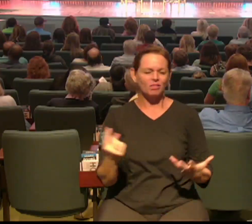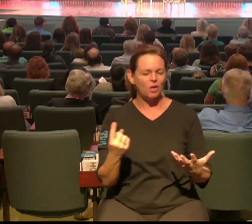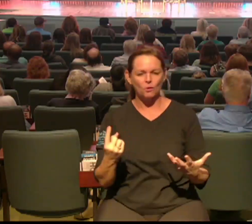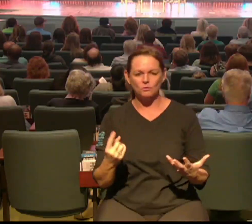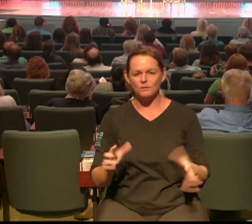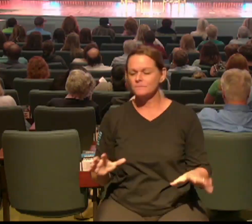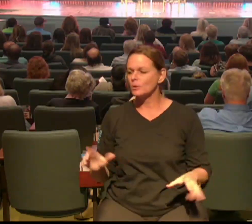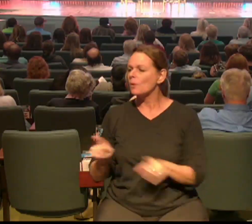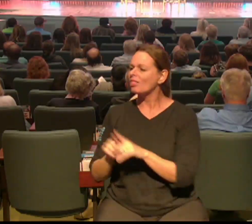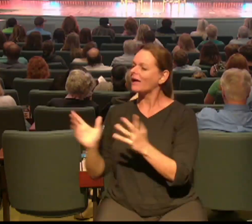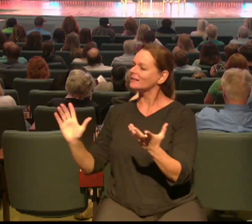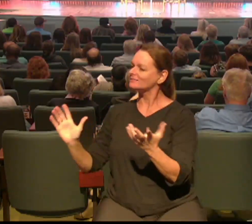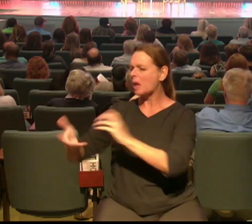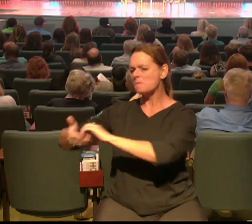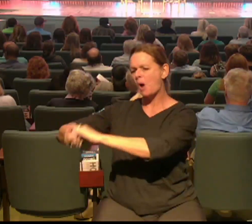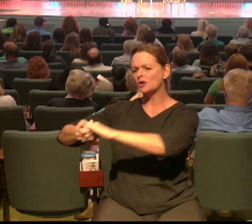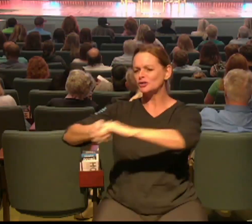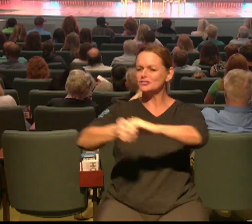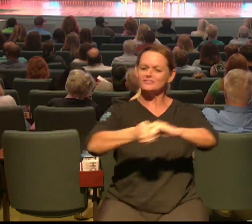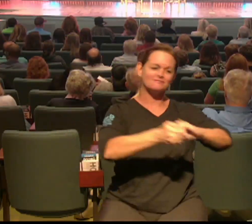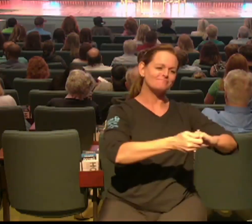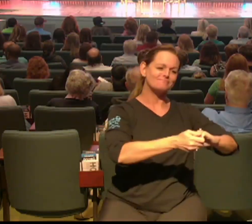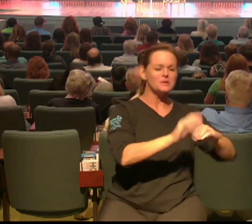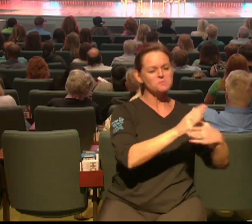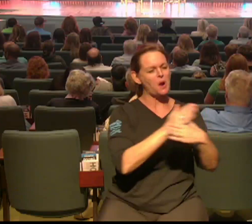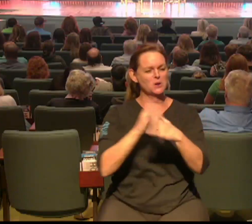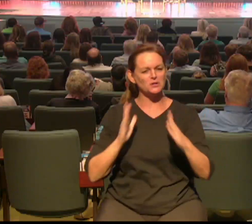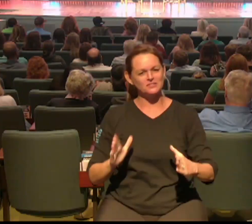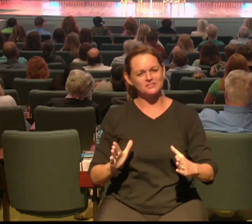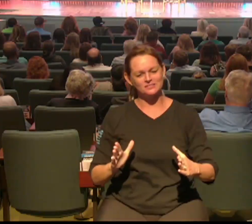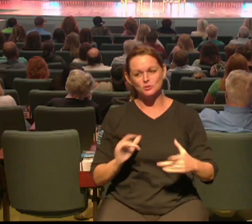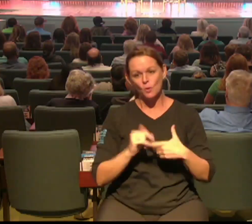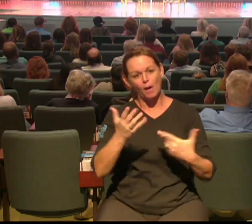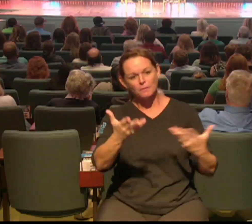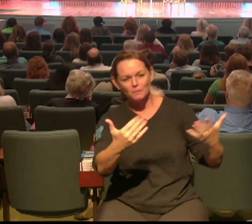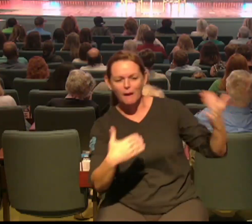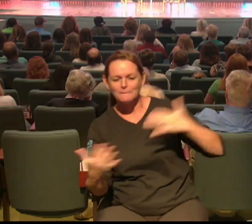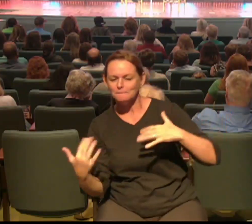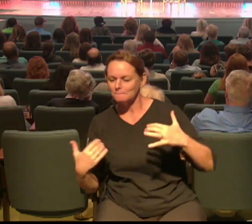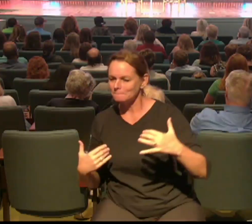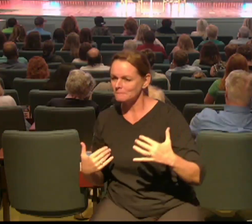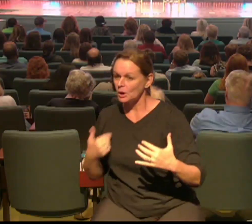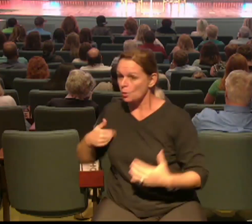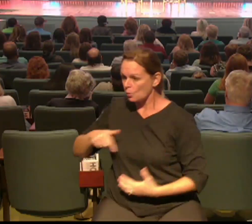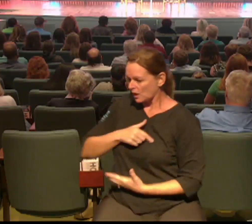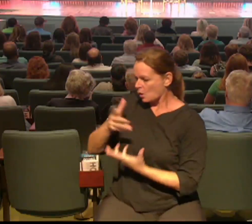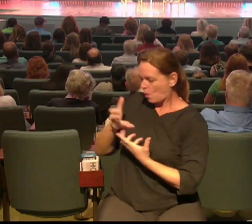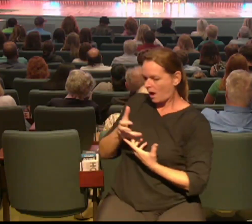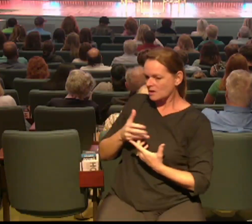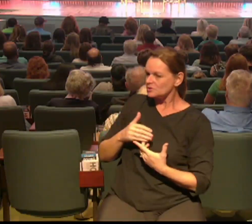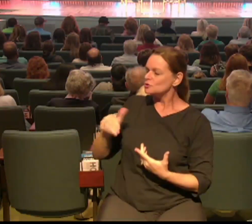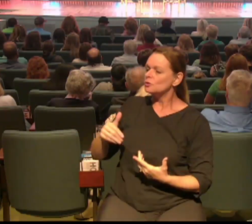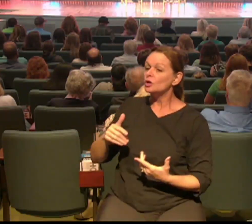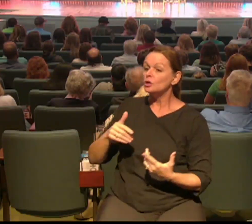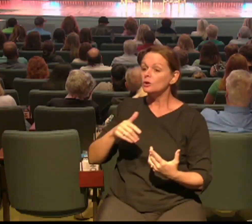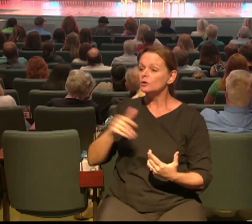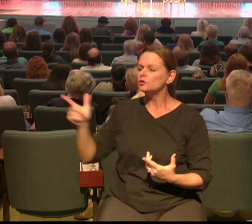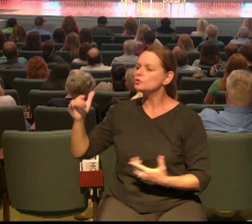partners together to help people find Christ right we want this place to be the place that you can bring people that